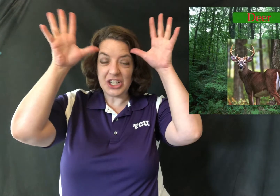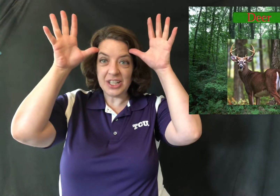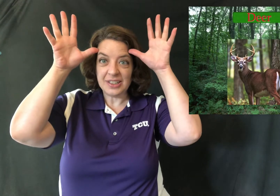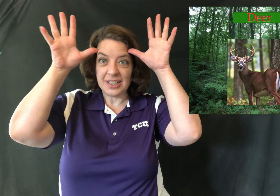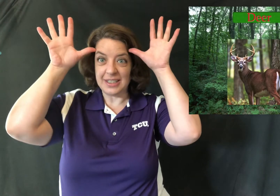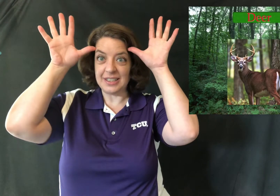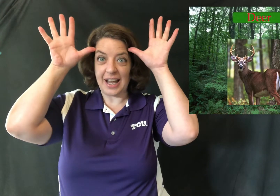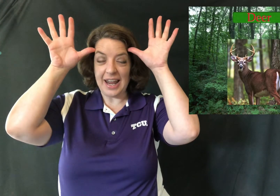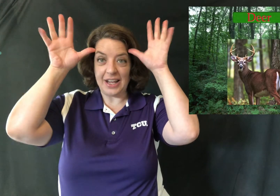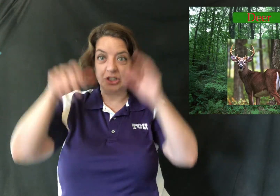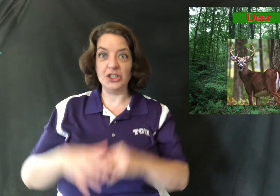because he's got antlers